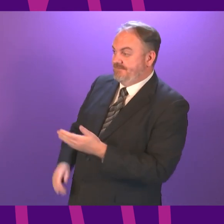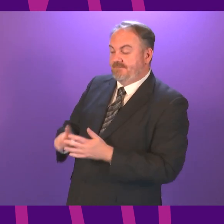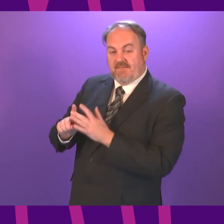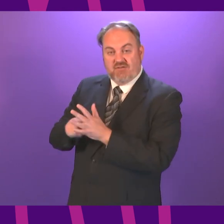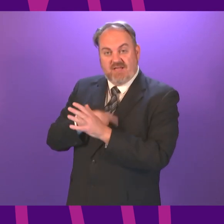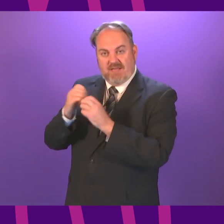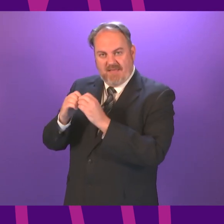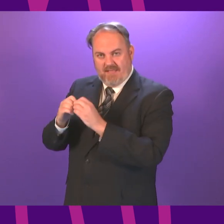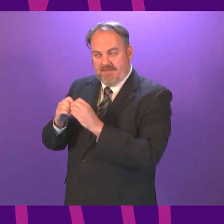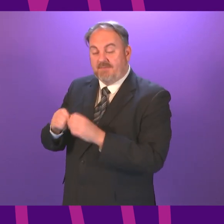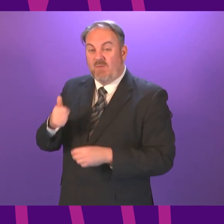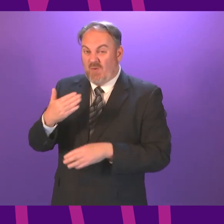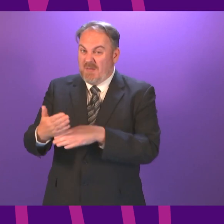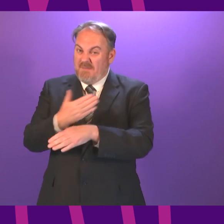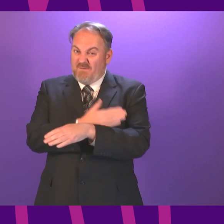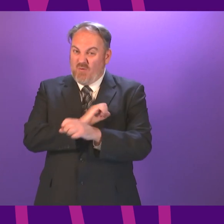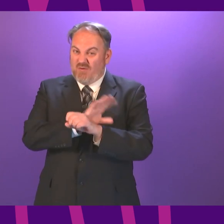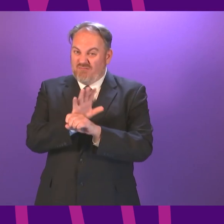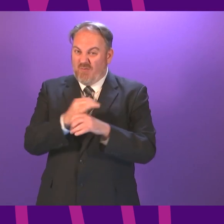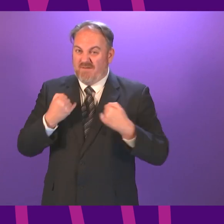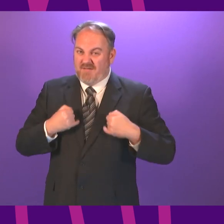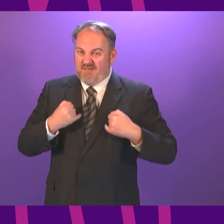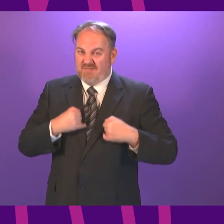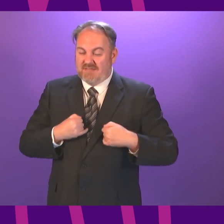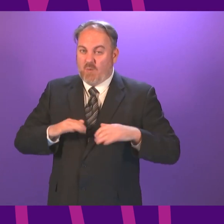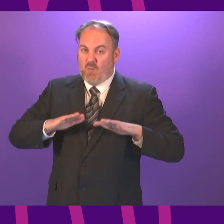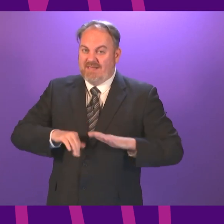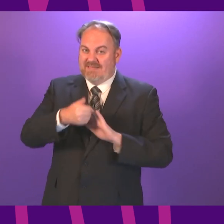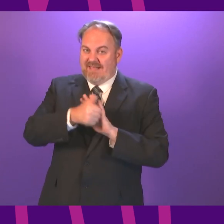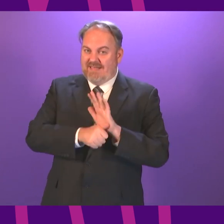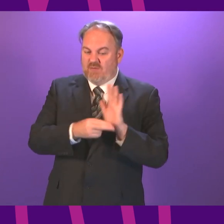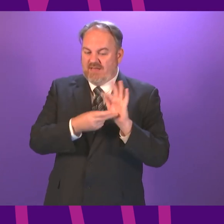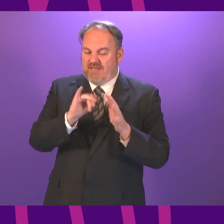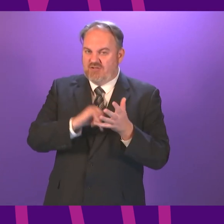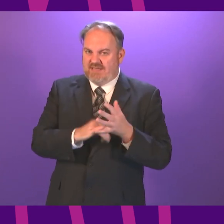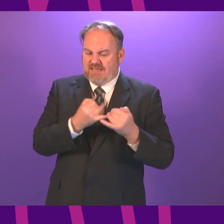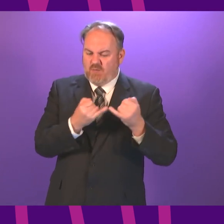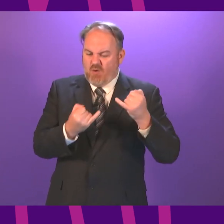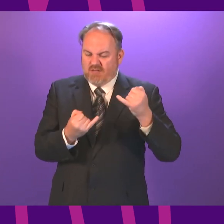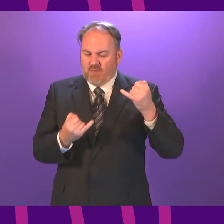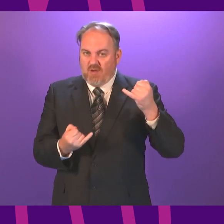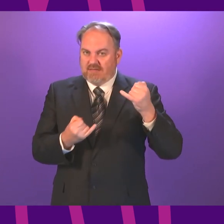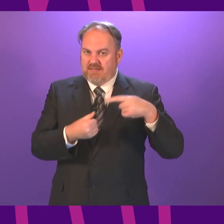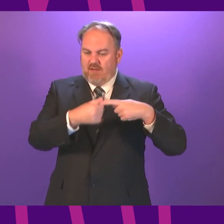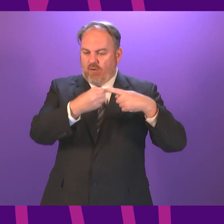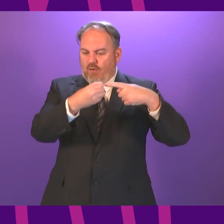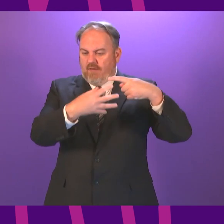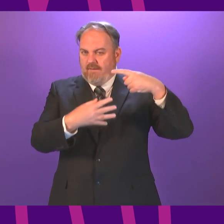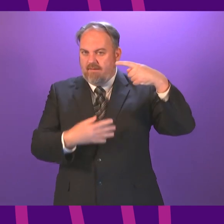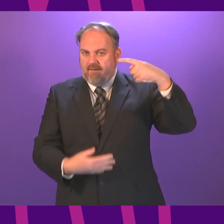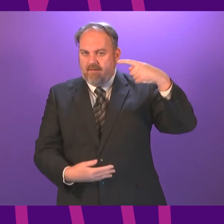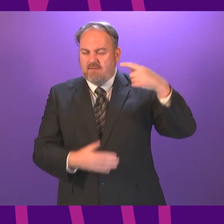diagnostics and treatment were growing and the SNP's improvement plans were failing to deliver at the end of 2019